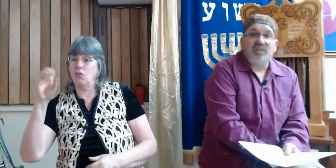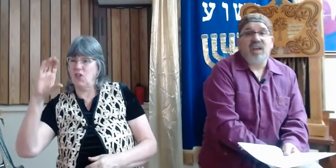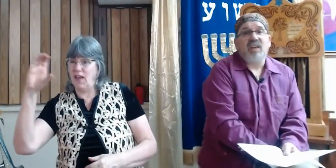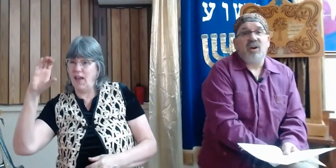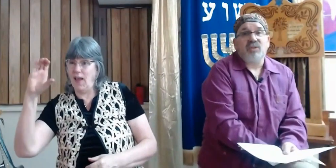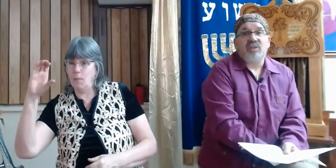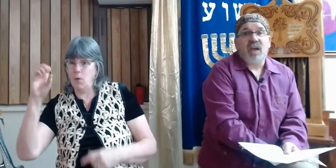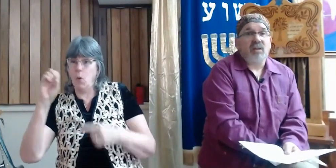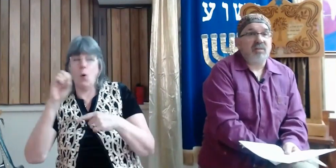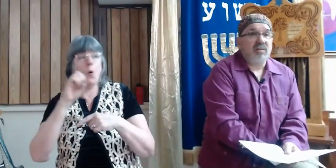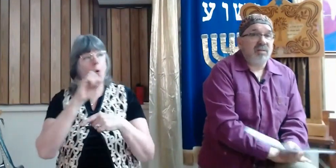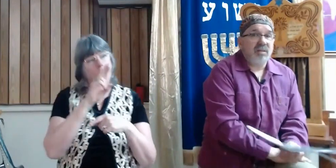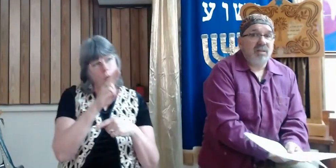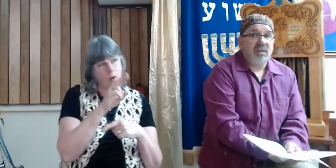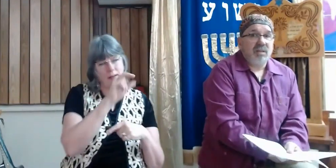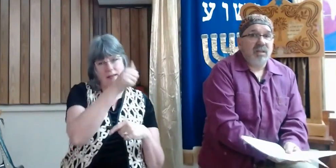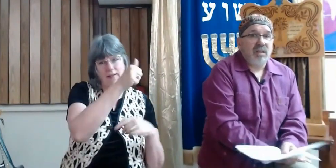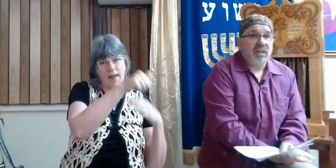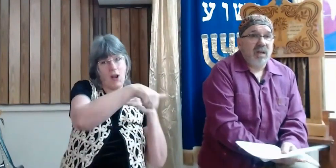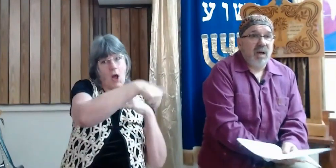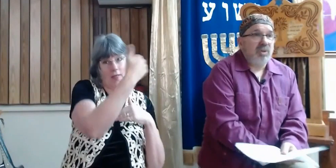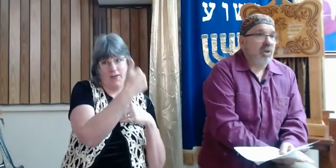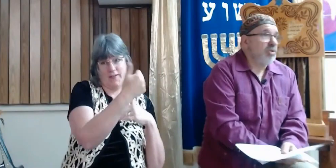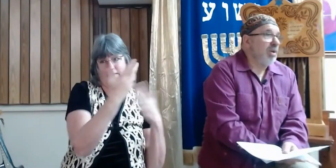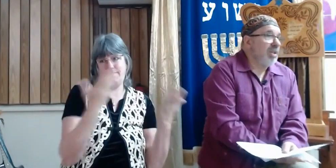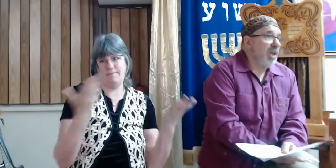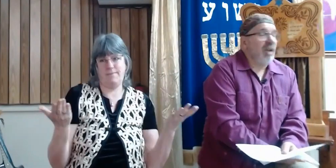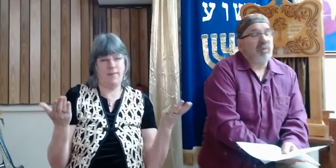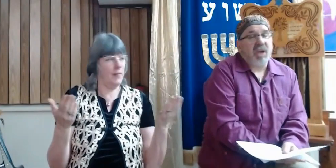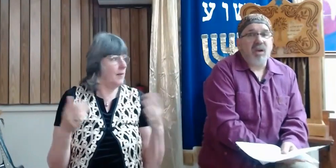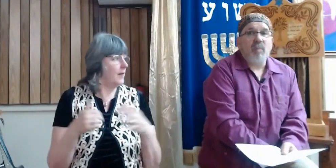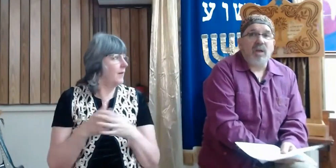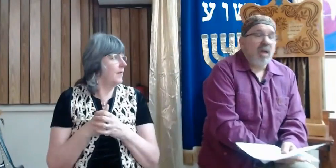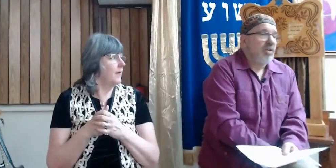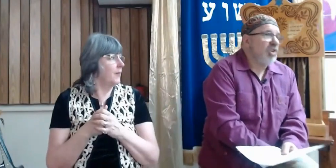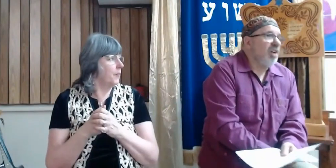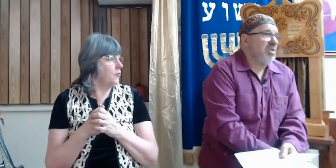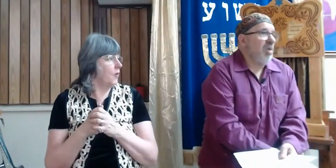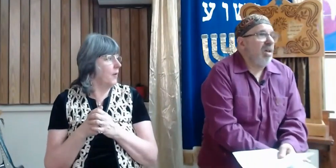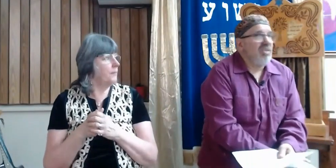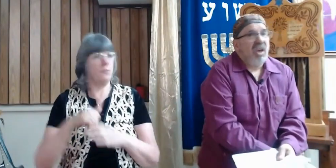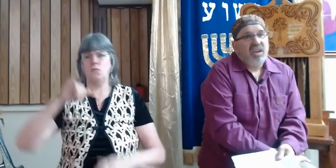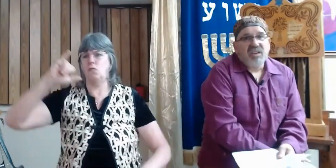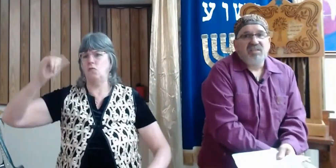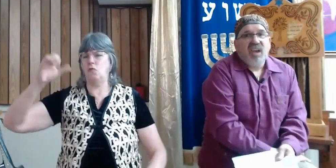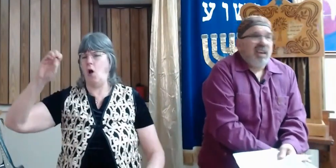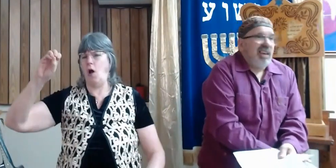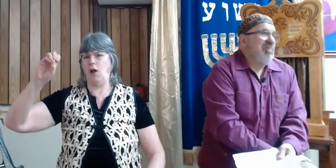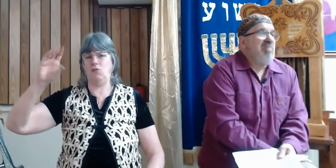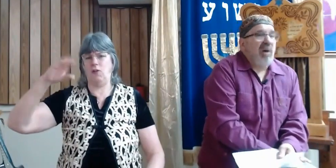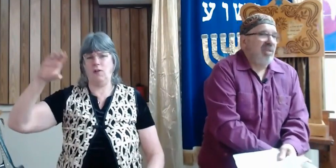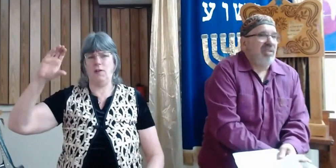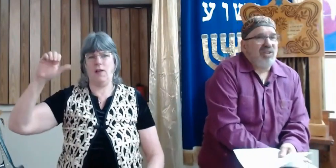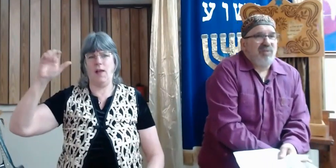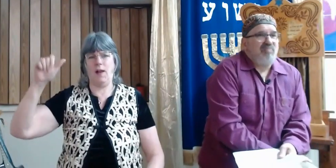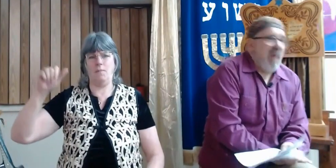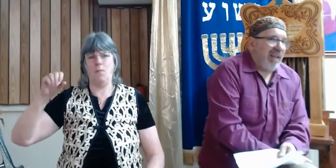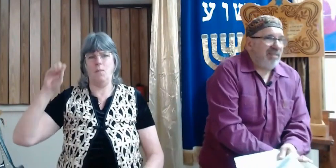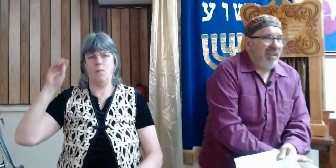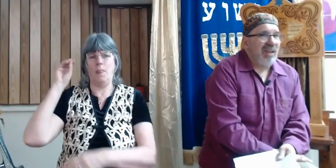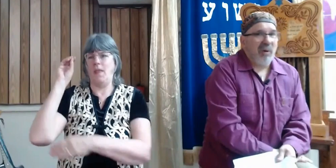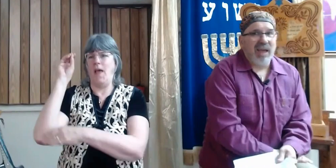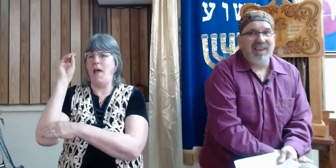All the tent, all the scouts. I mean, Joshua and Caleb, they come on. Joshua, he's, he's Moses'